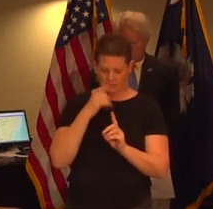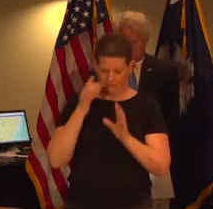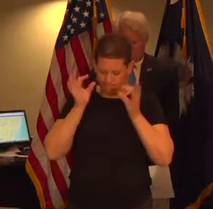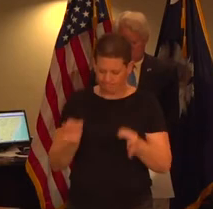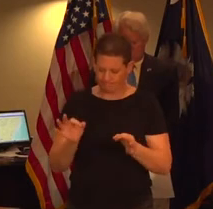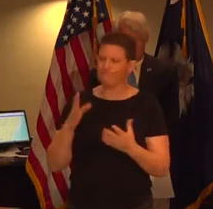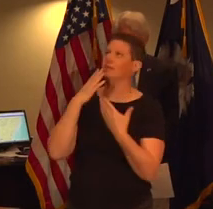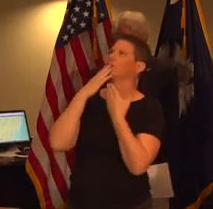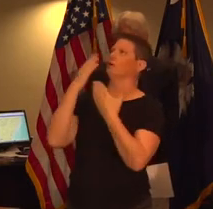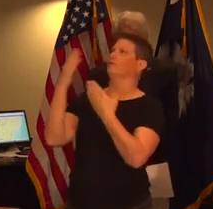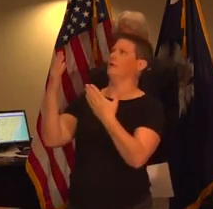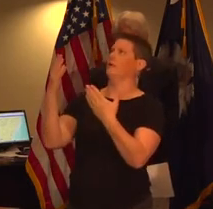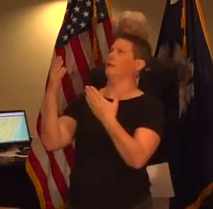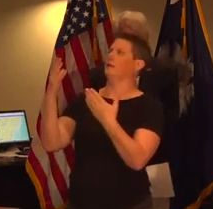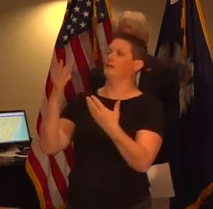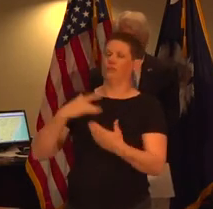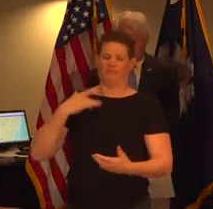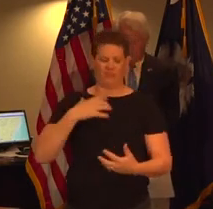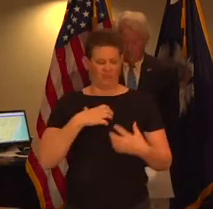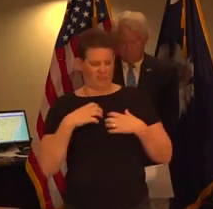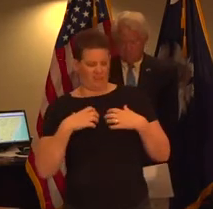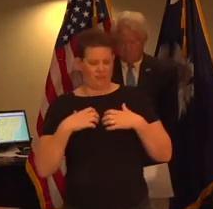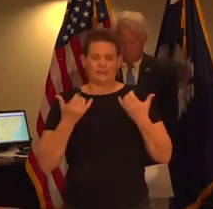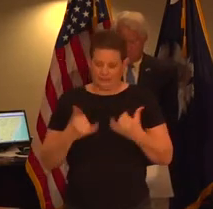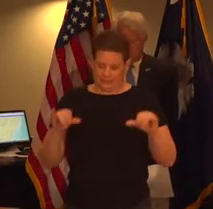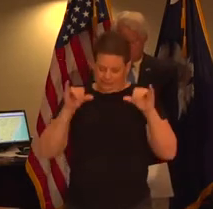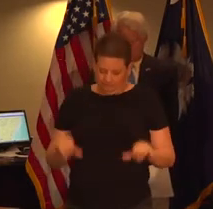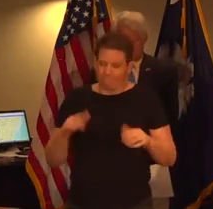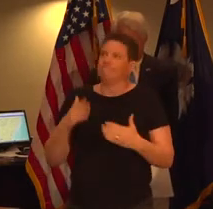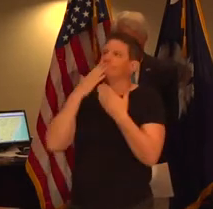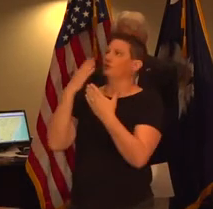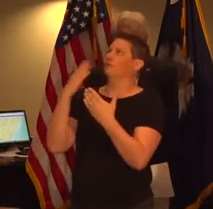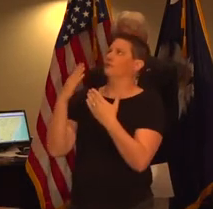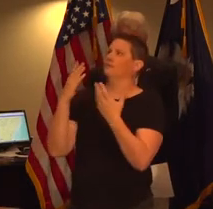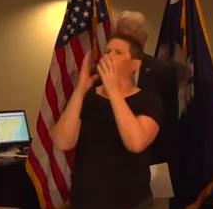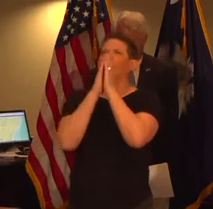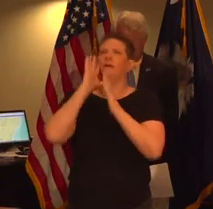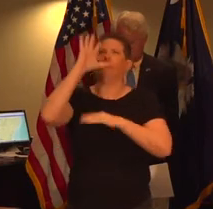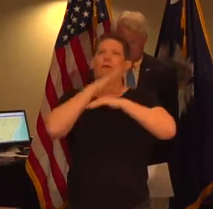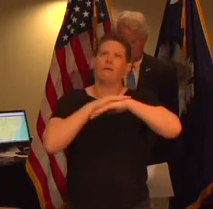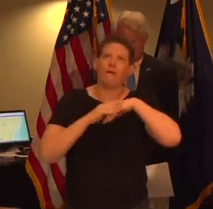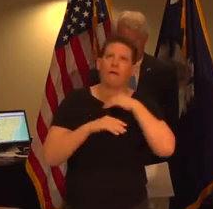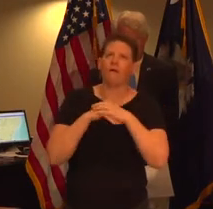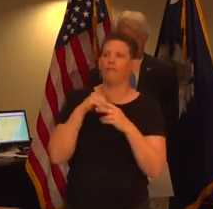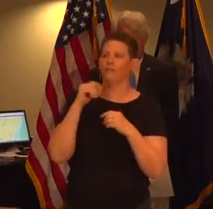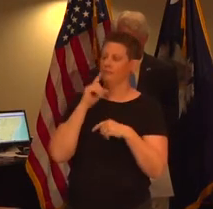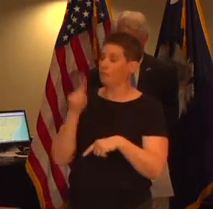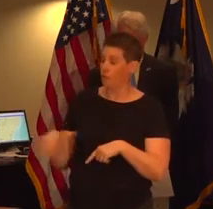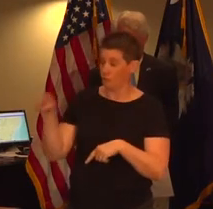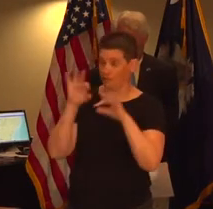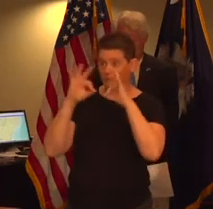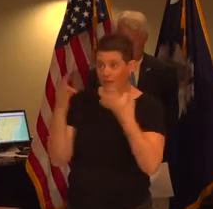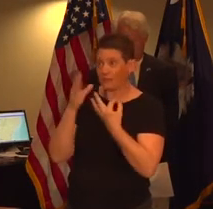even when the spirit of grumbling is upon us lord i pray for your comfort for the families who have been affected